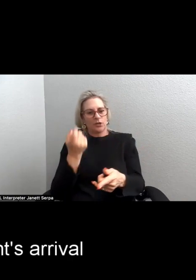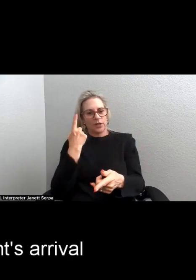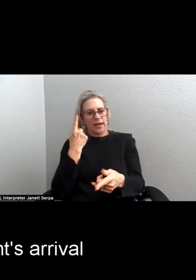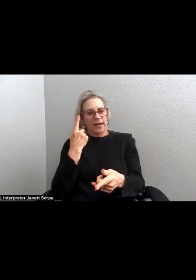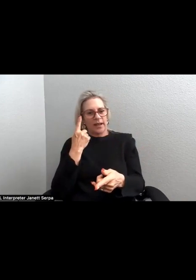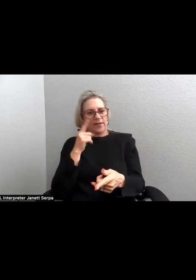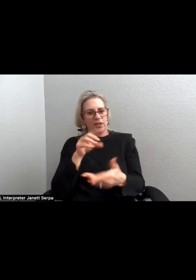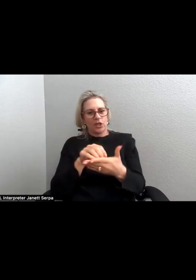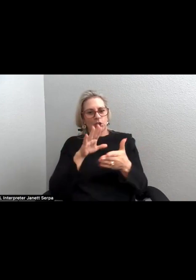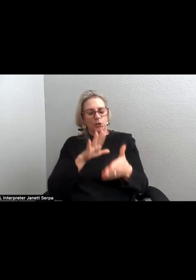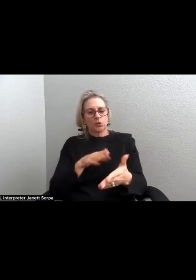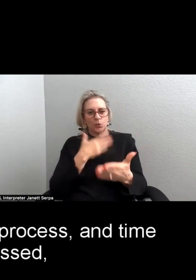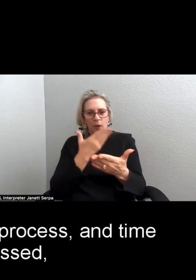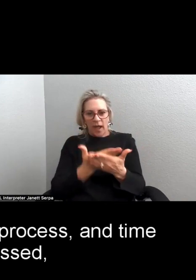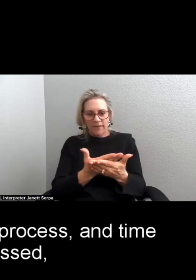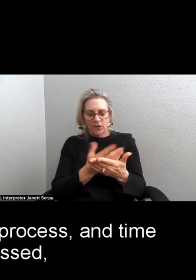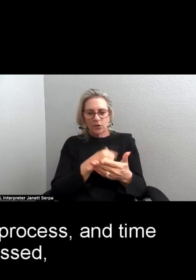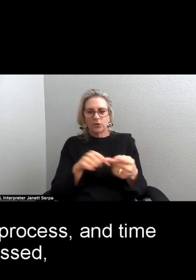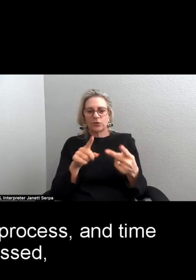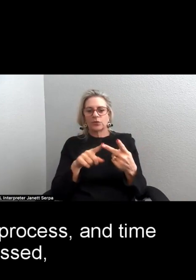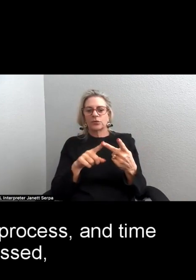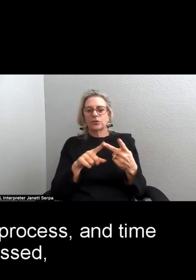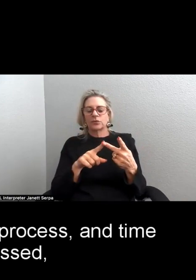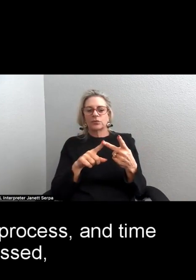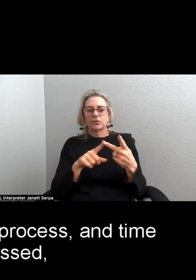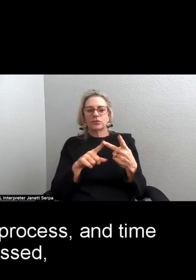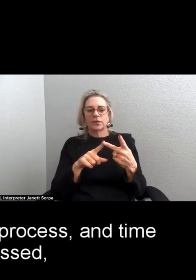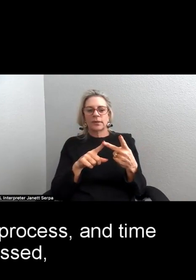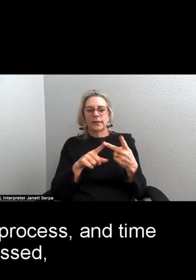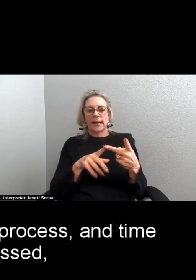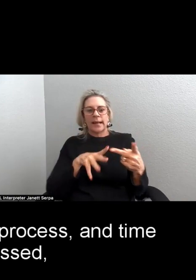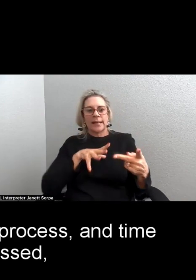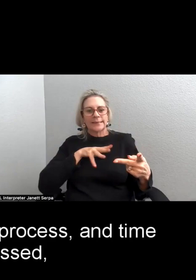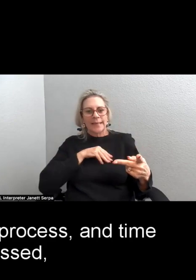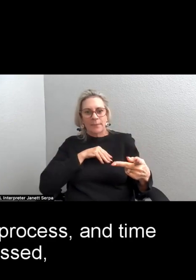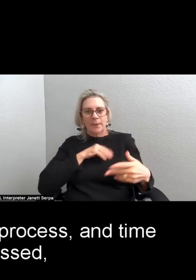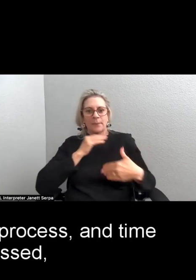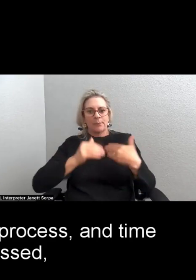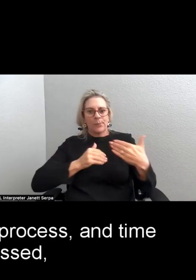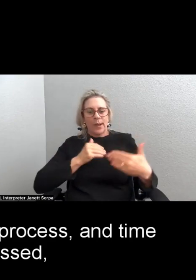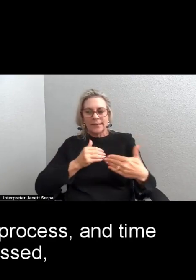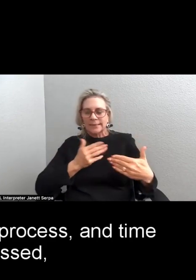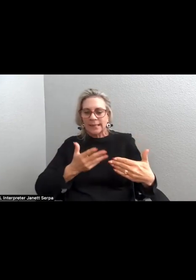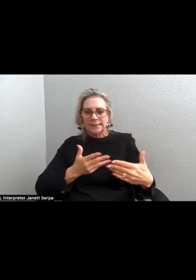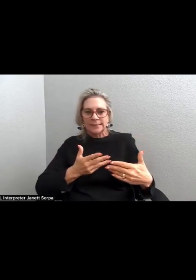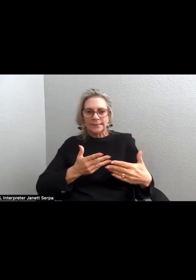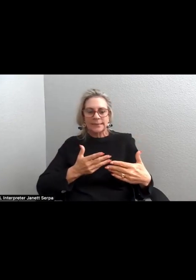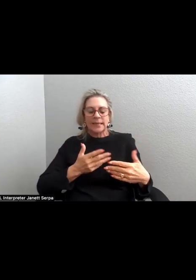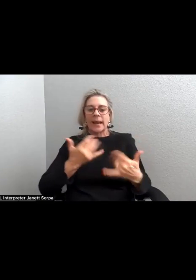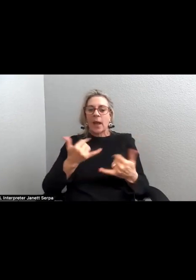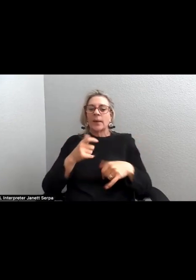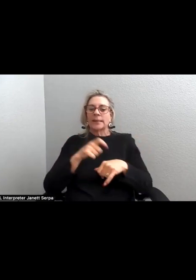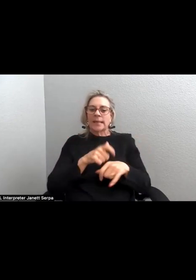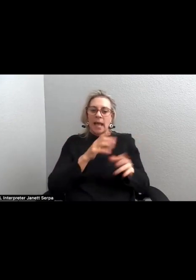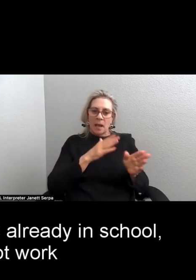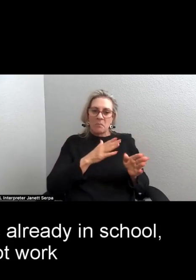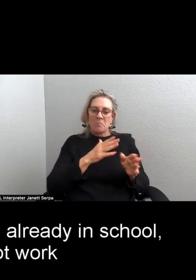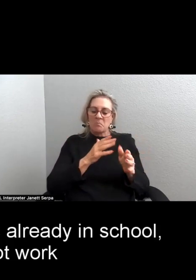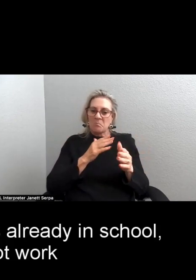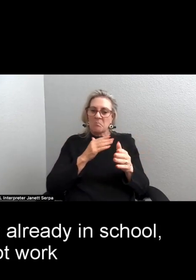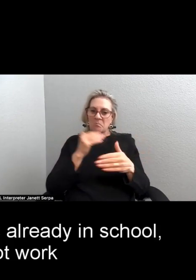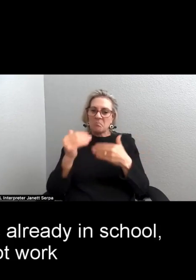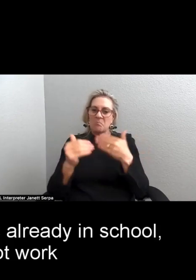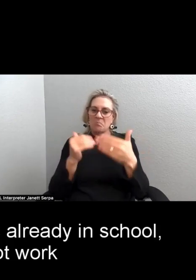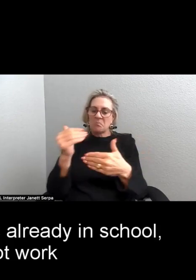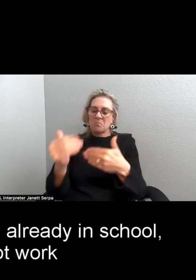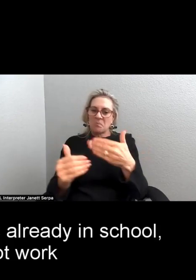student's arrival and the adaptation process, and time has passed, you know,